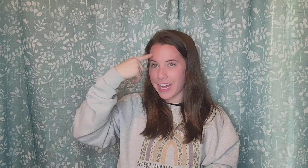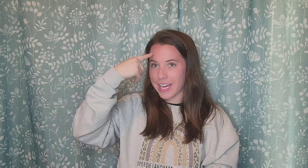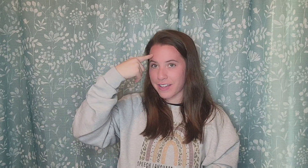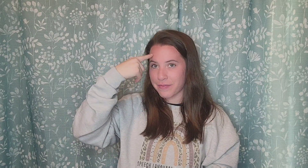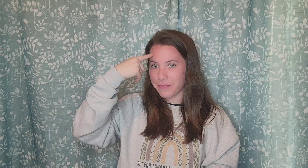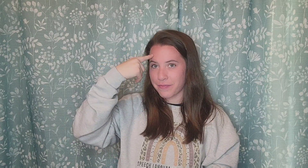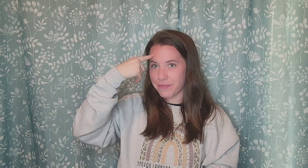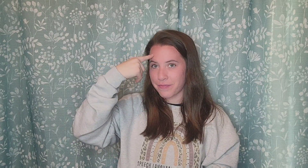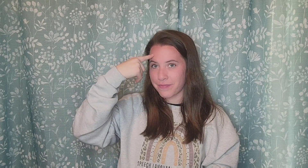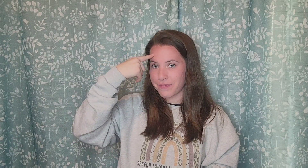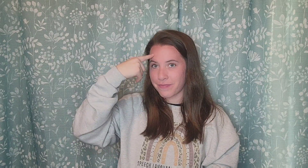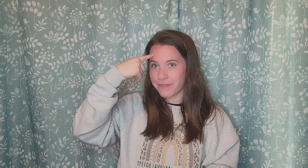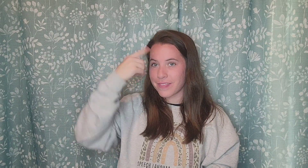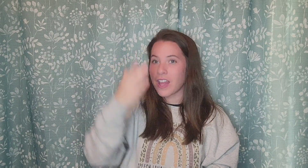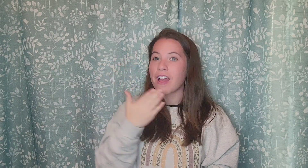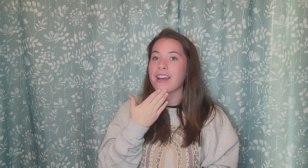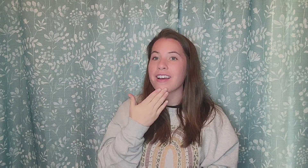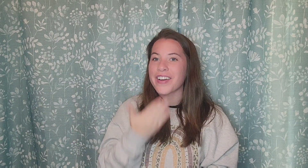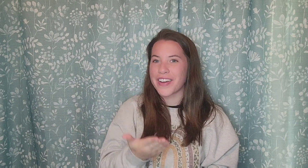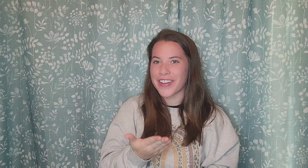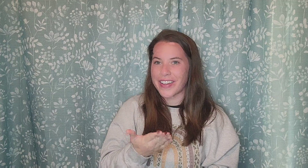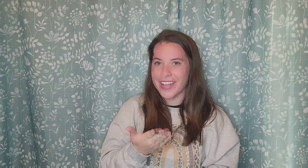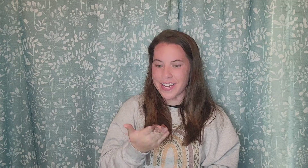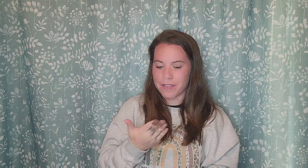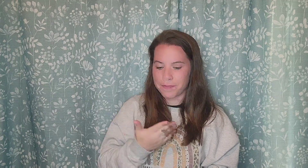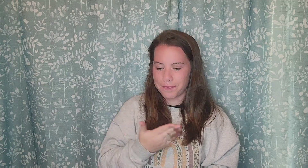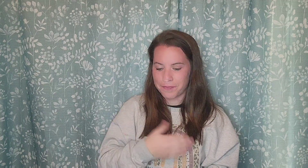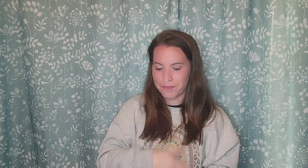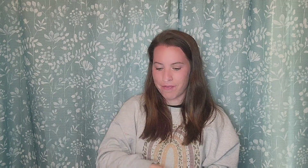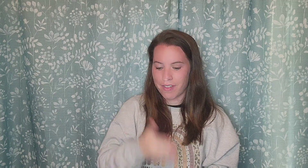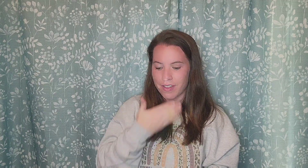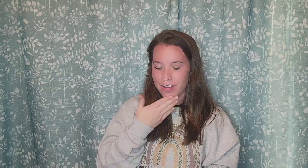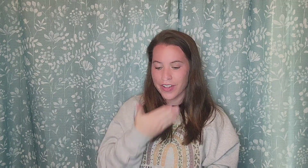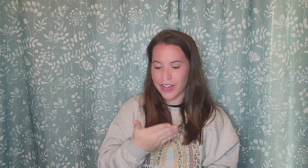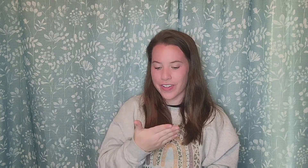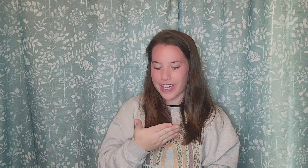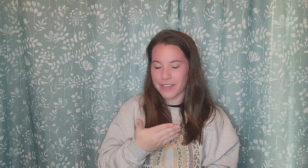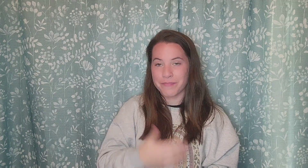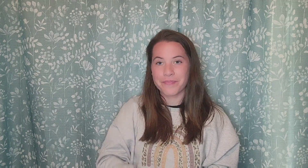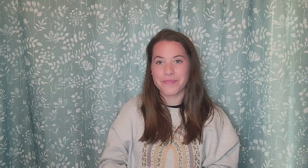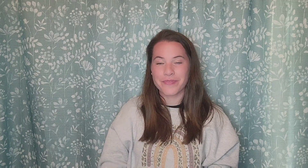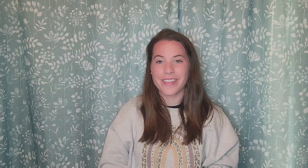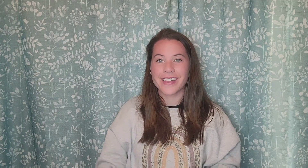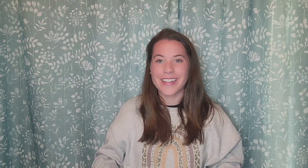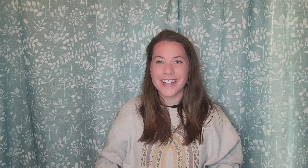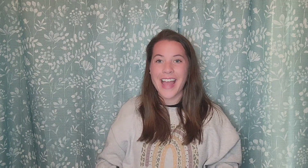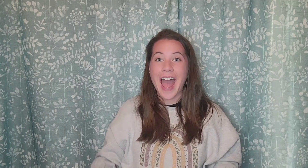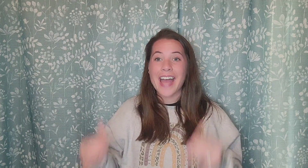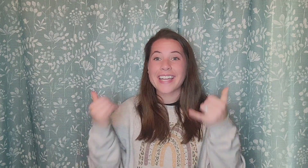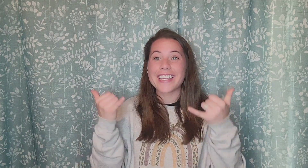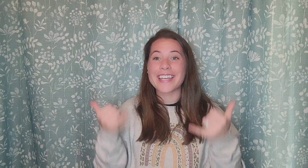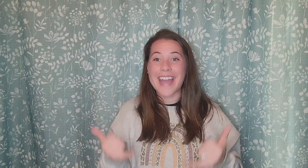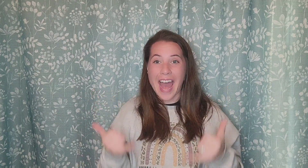good good now